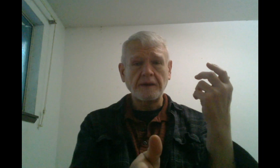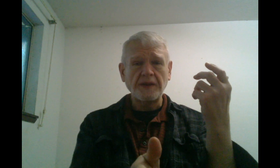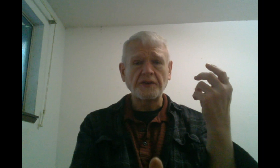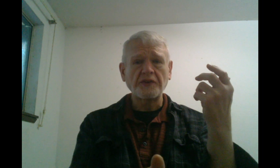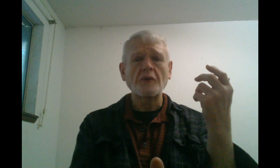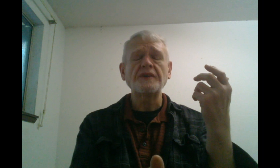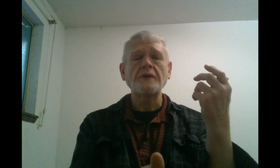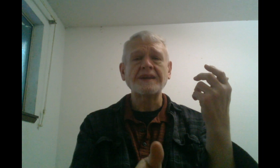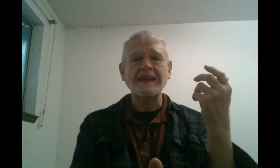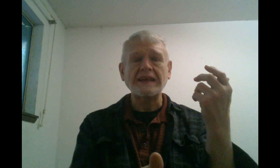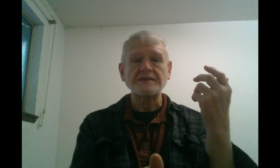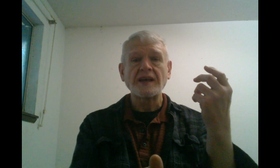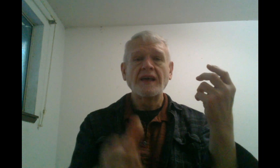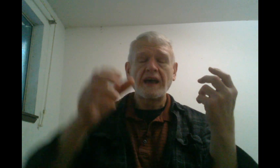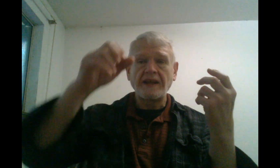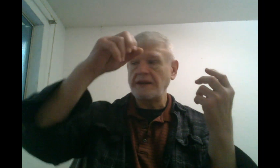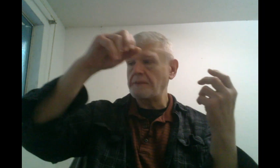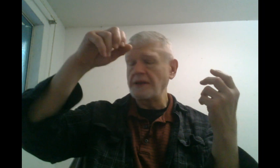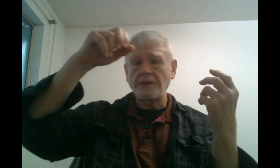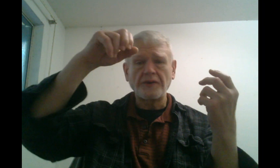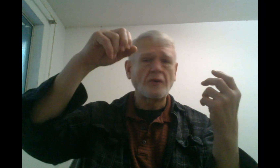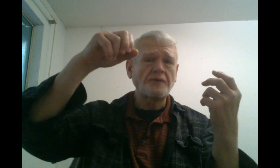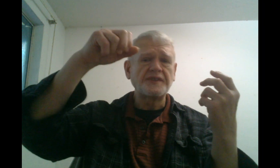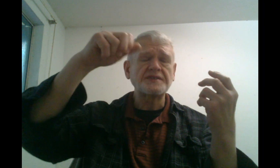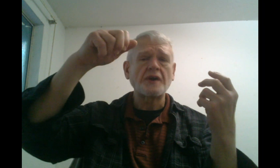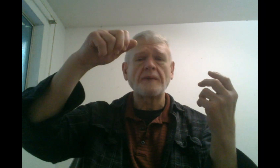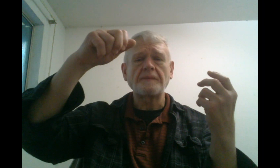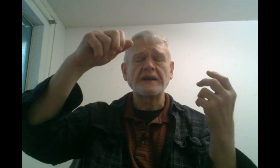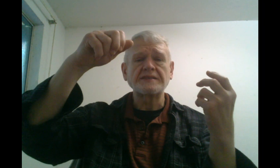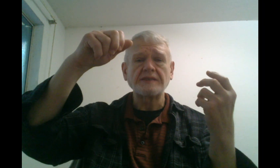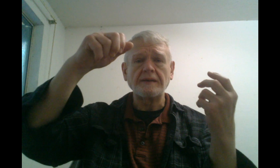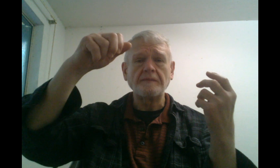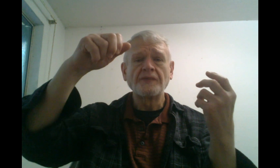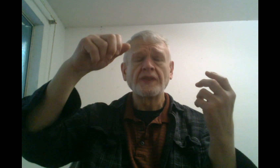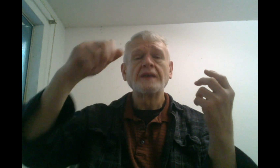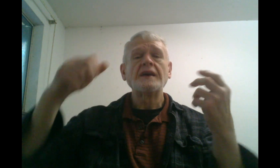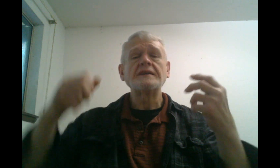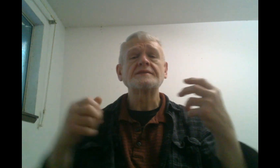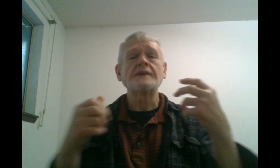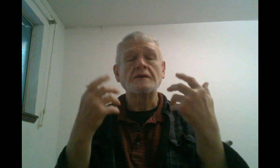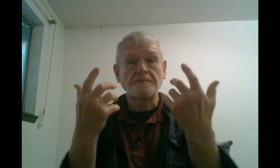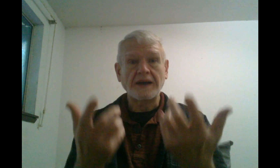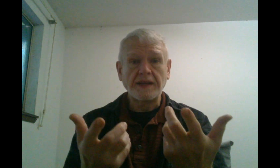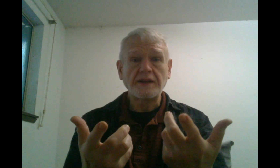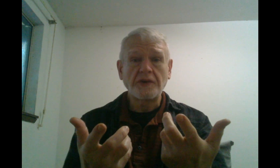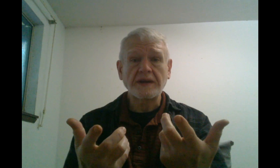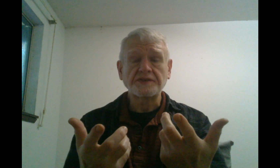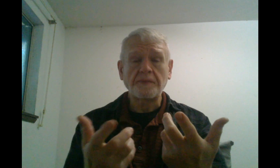need a pillow to go between my knees. And I need a pillow to hold this arm up when I sleep. And so, I needed two extra